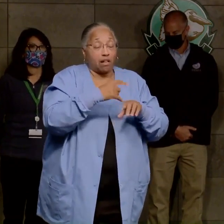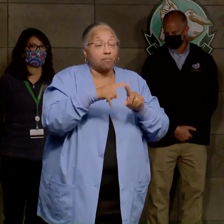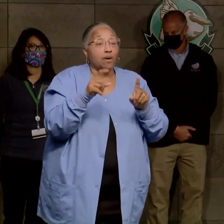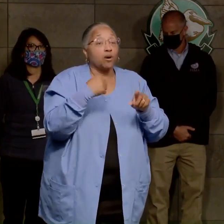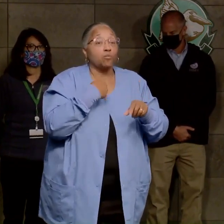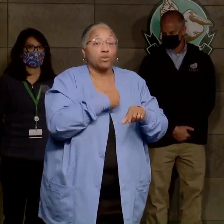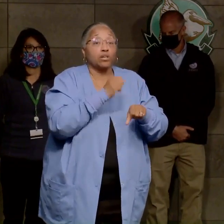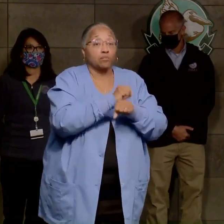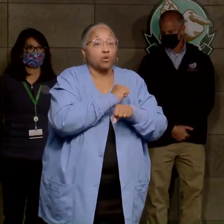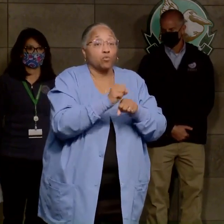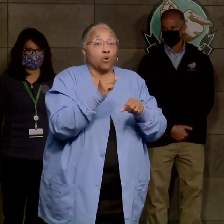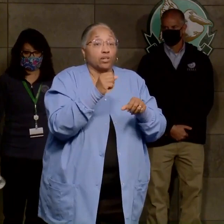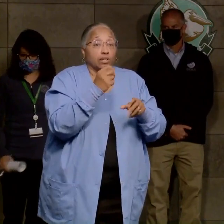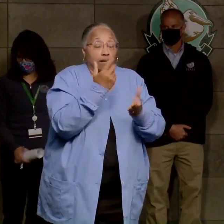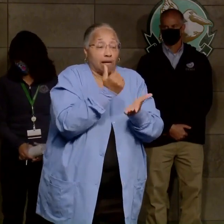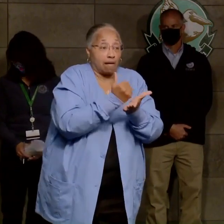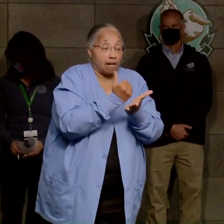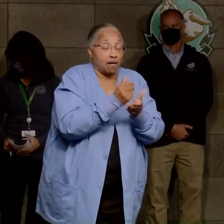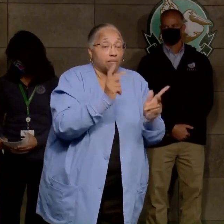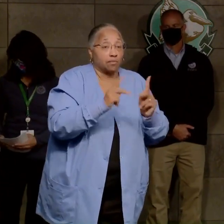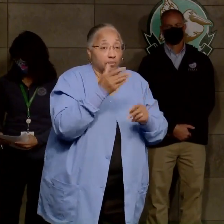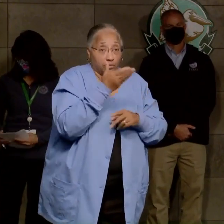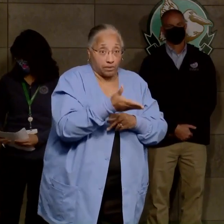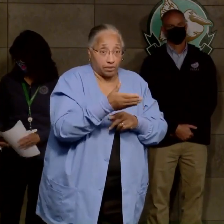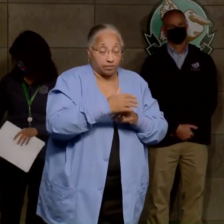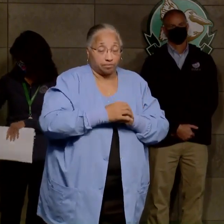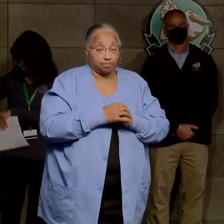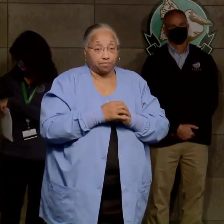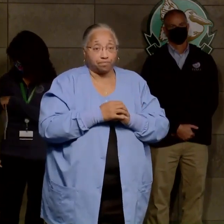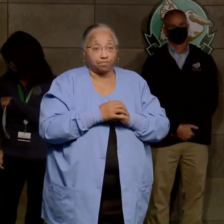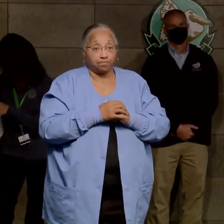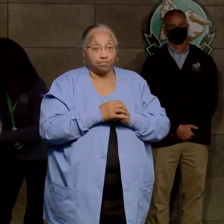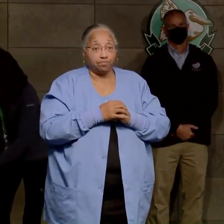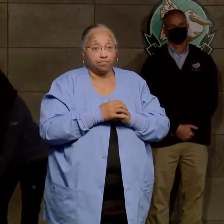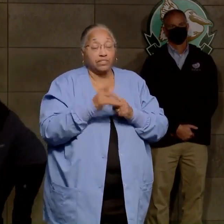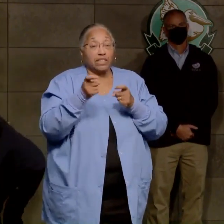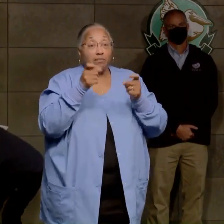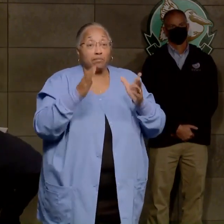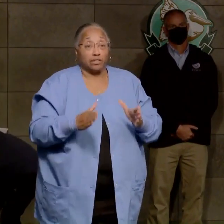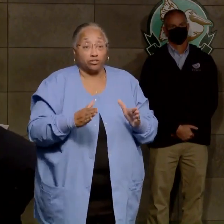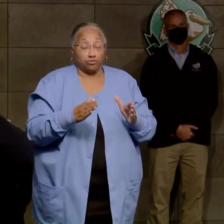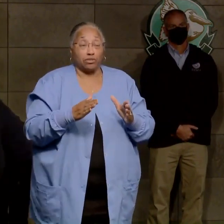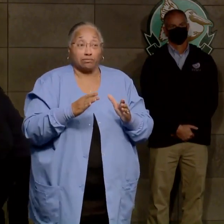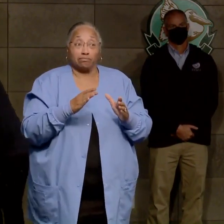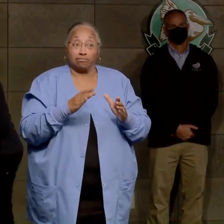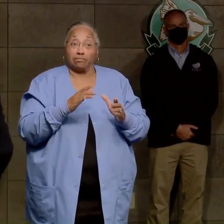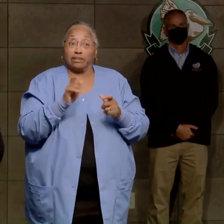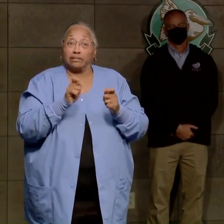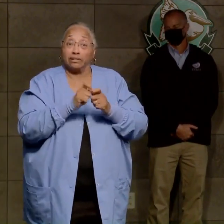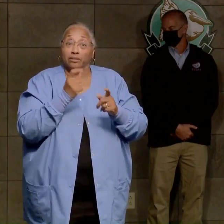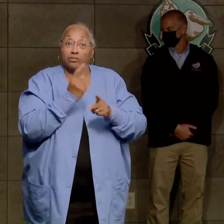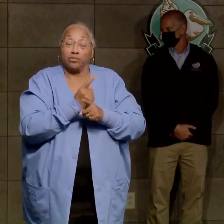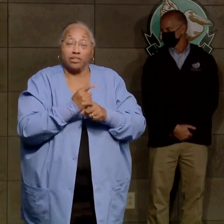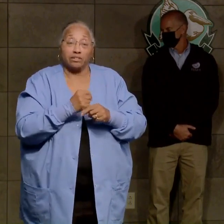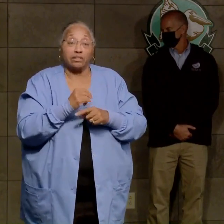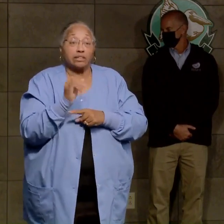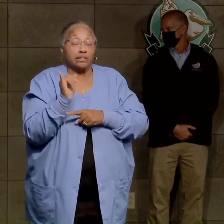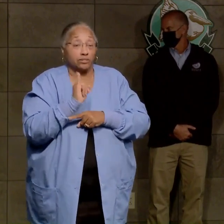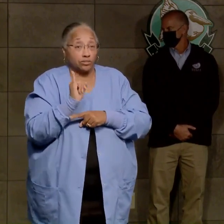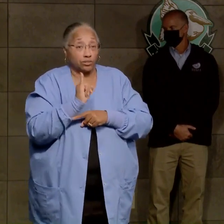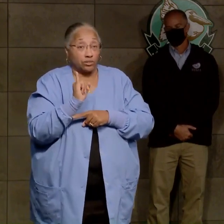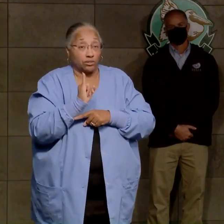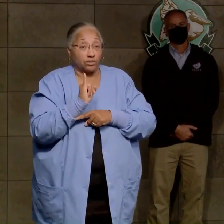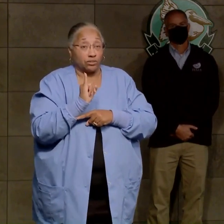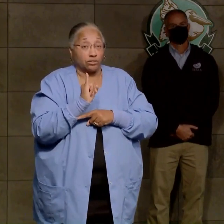back on their feet. And the administrator was exactly right. You know, obviously, the insurance is